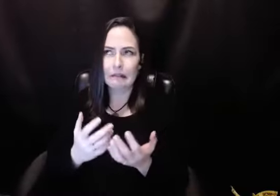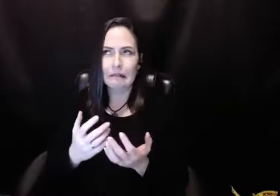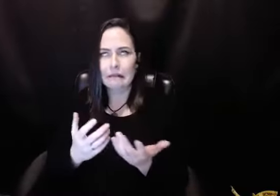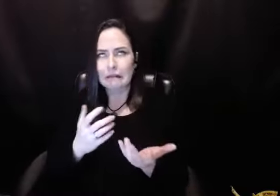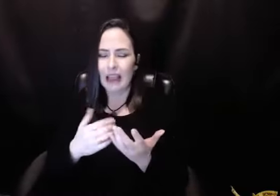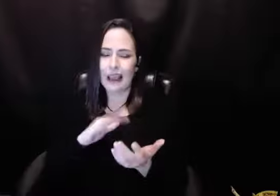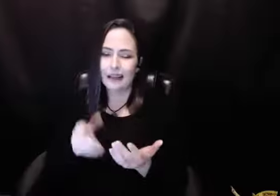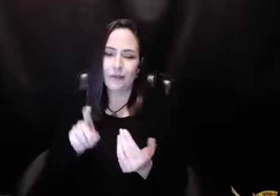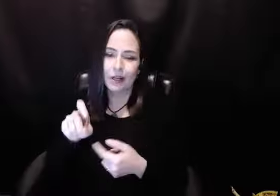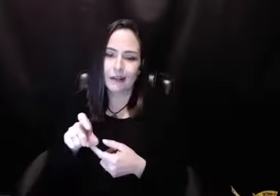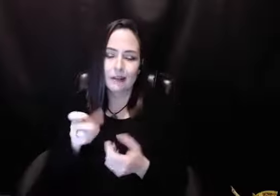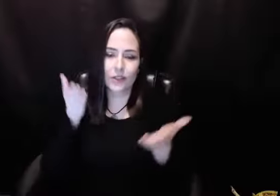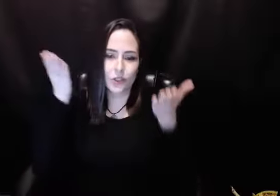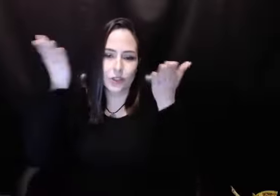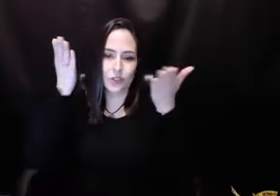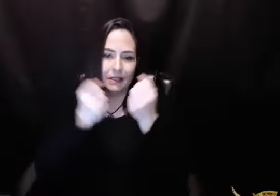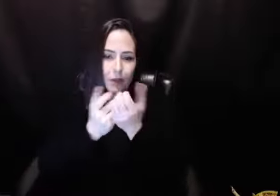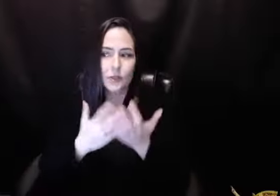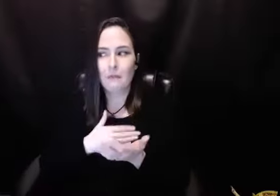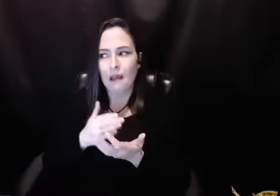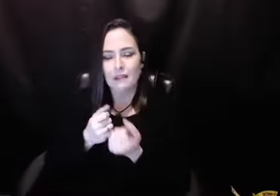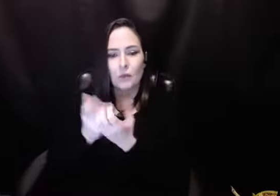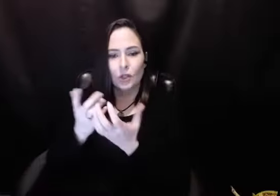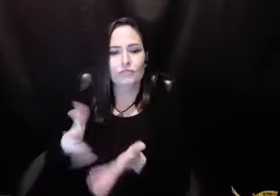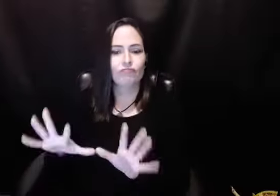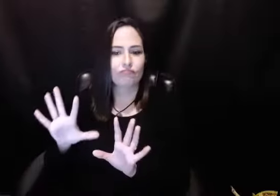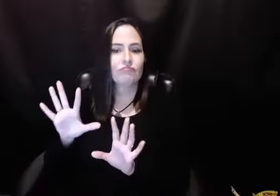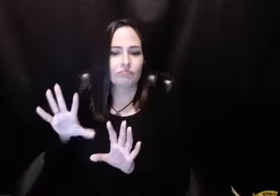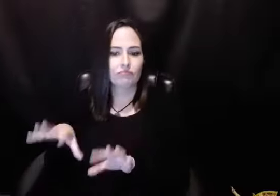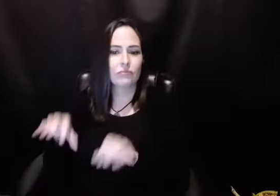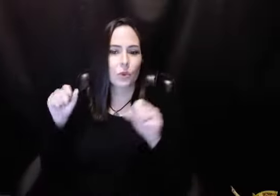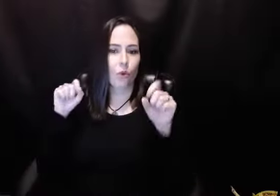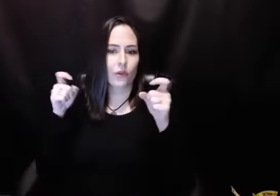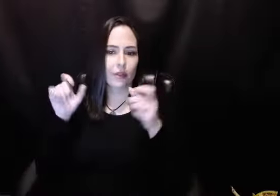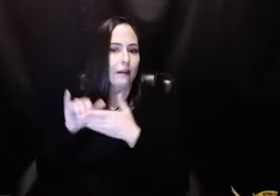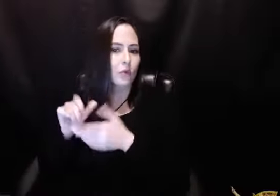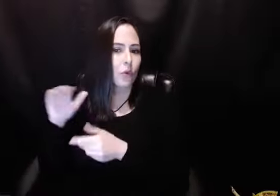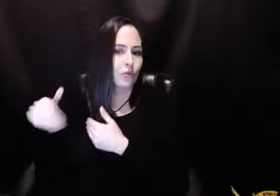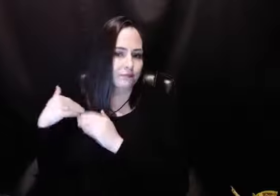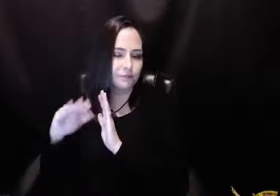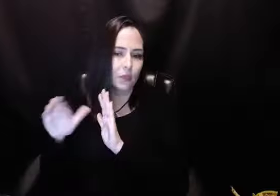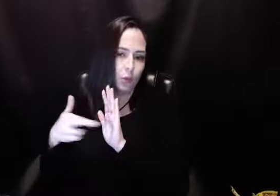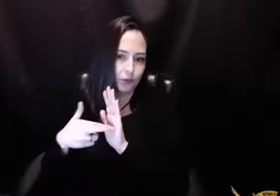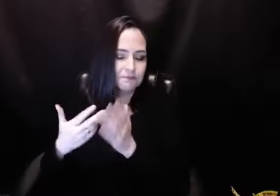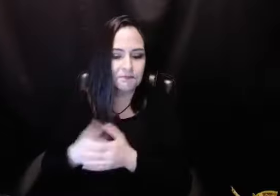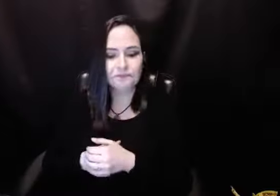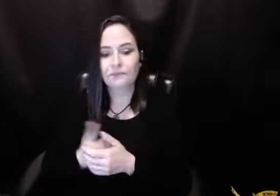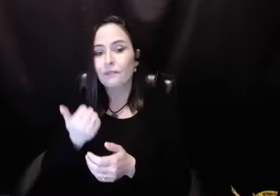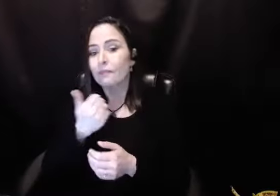And, you know, many people say get a service sponsor. And I'm not, get a service sponsor, I guess. But I never needed to get a service sponsor. My sponsor had kind of taken that trail before me.